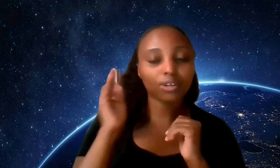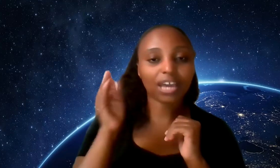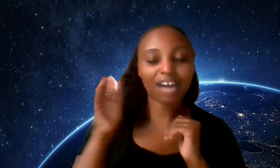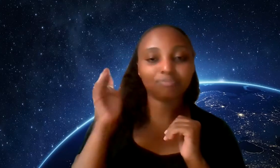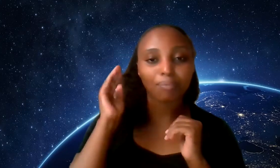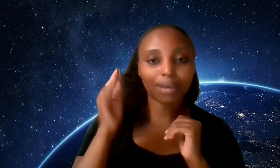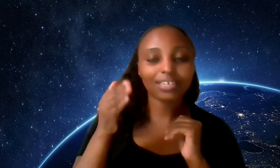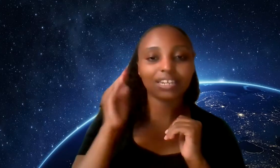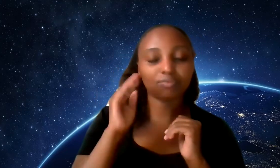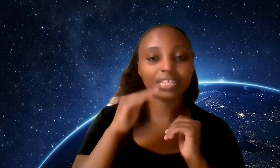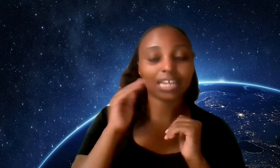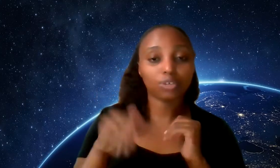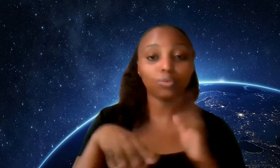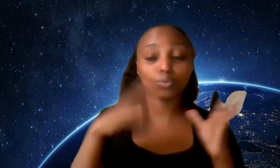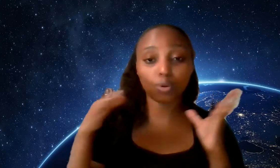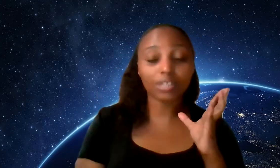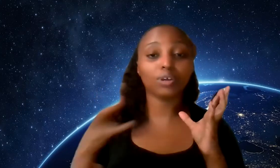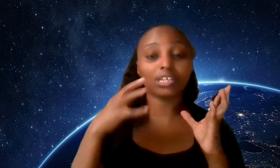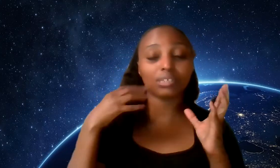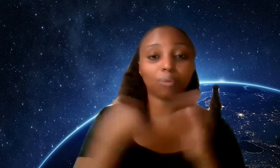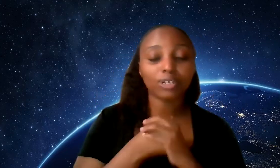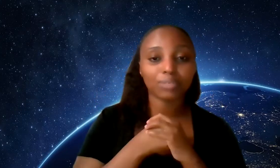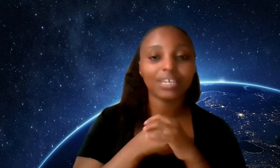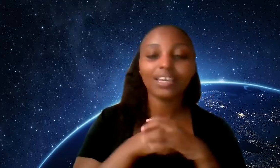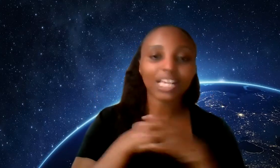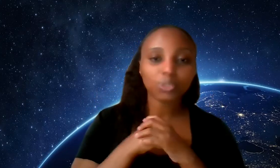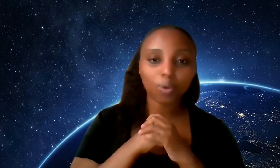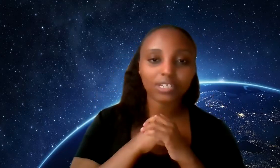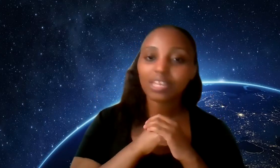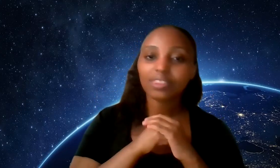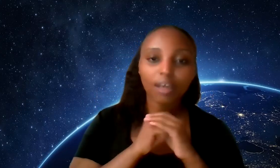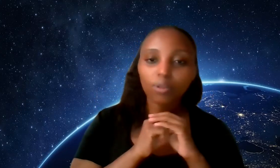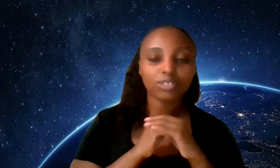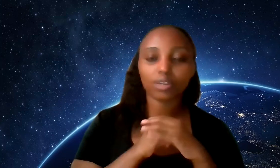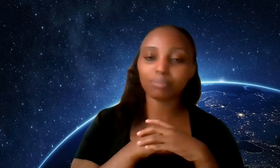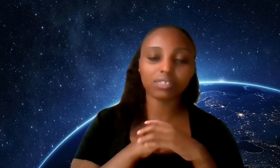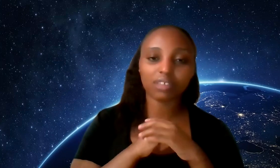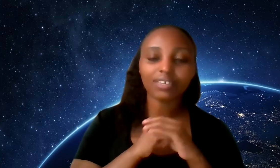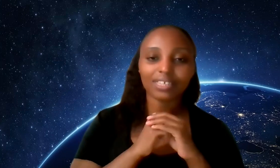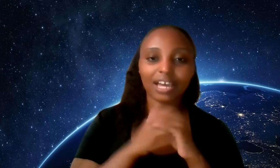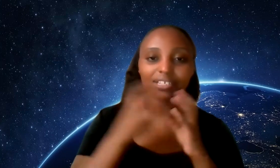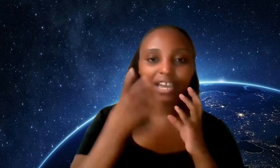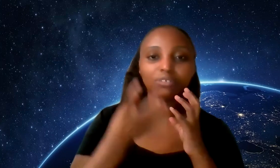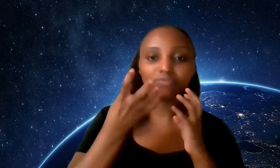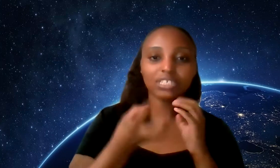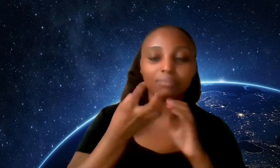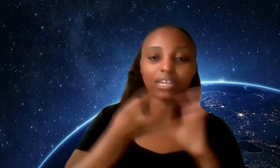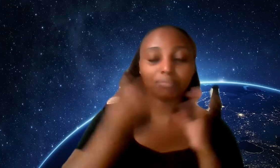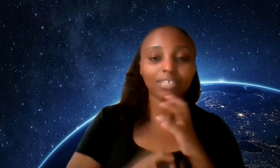gonna have my back in everything that i do who's always gonna support me guess what they're always gonna be stuck in that kind of victim kind of